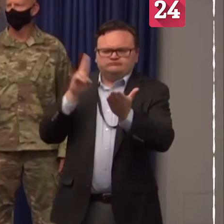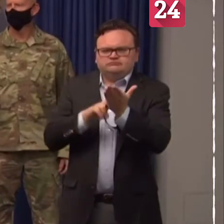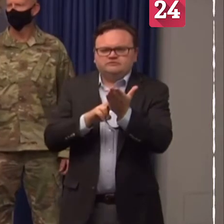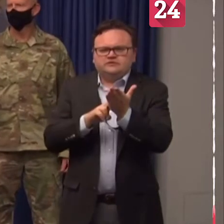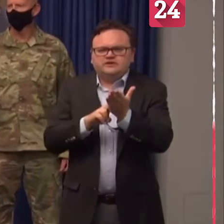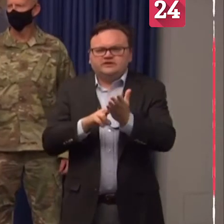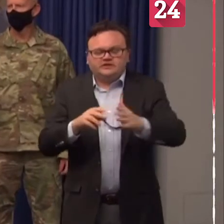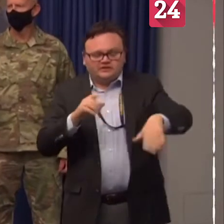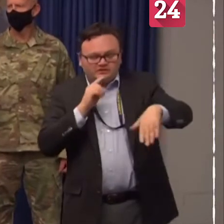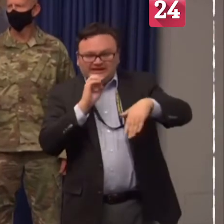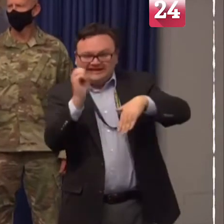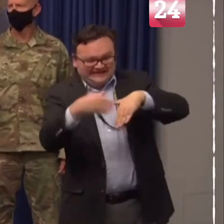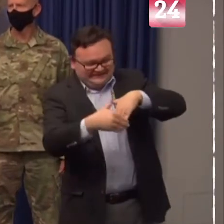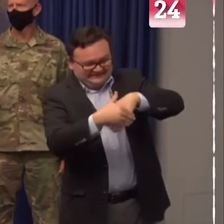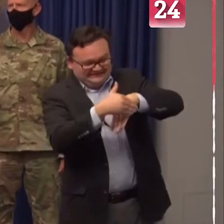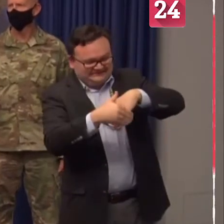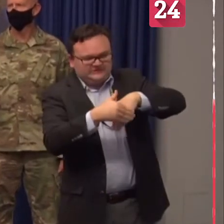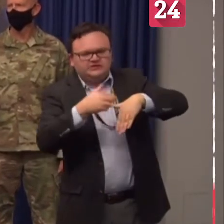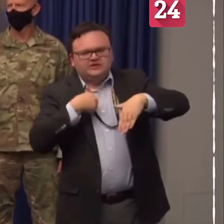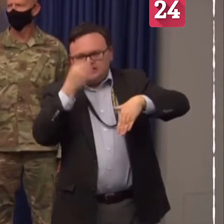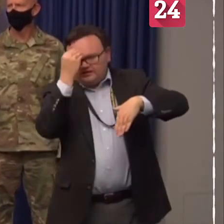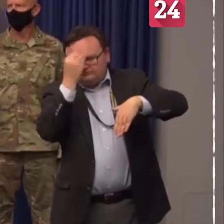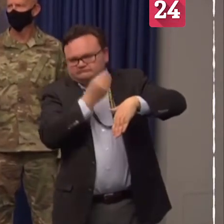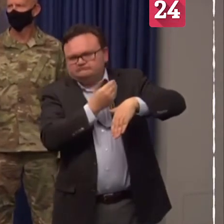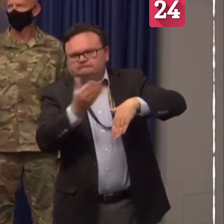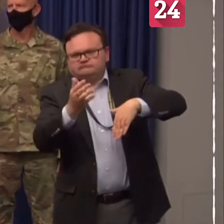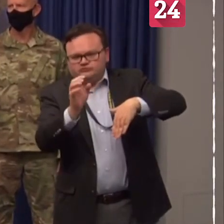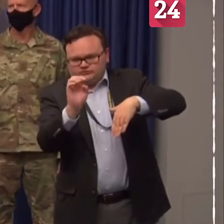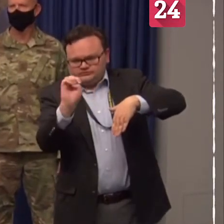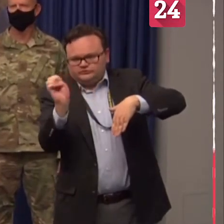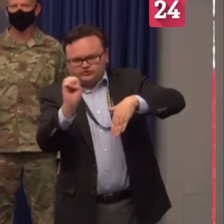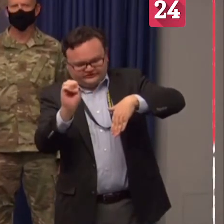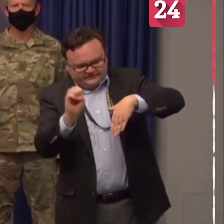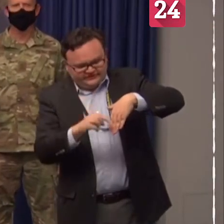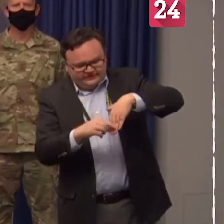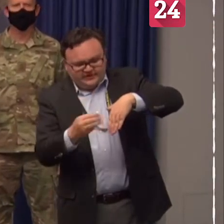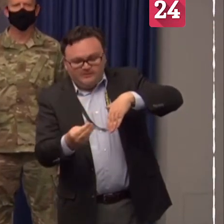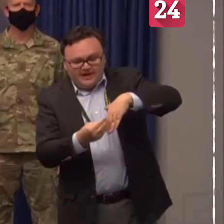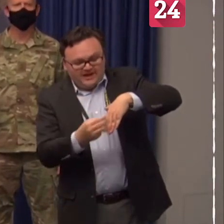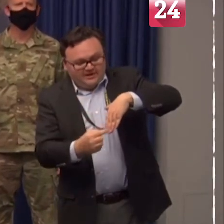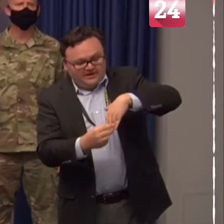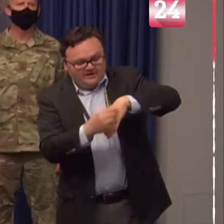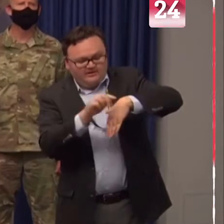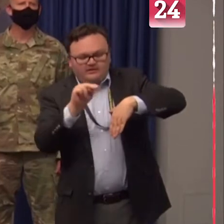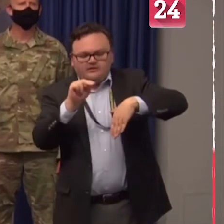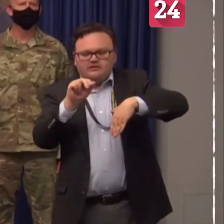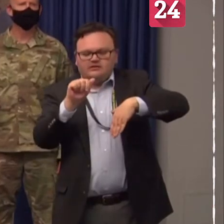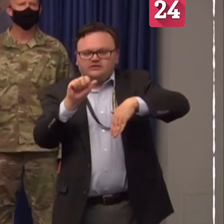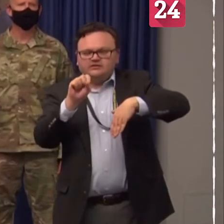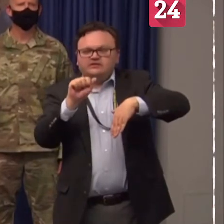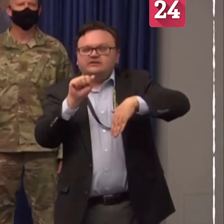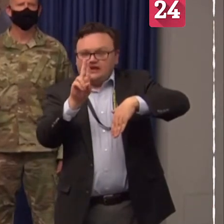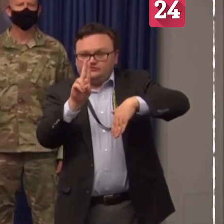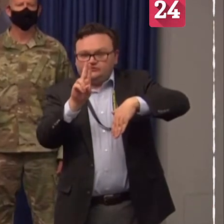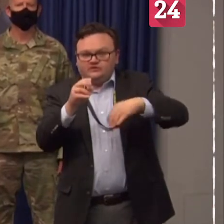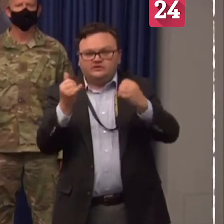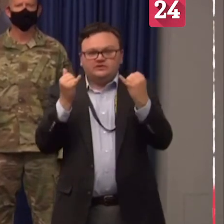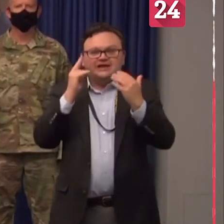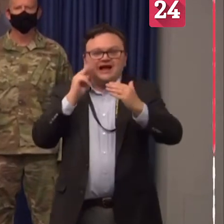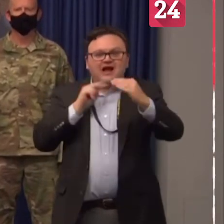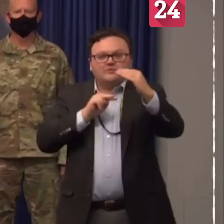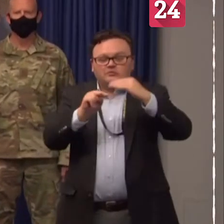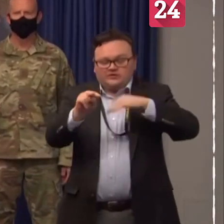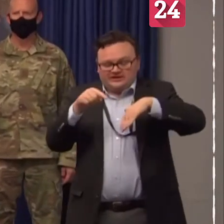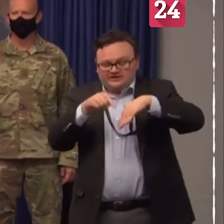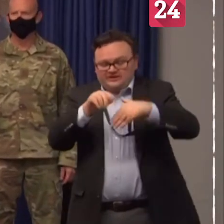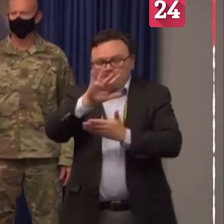in every coastal county of Florida's east coast from Miami-Dade to Nassau counties. While current projections have the eye